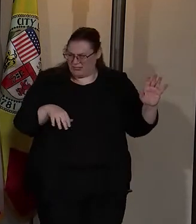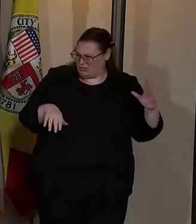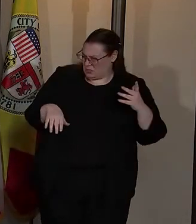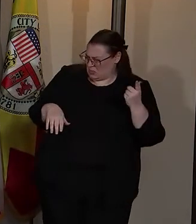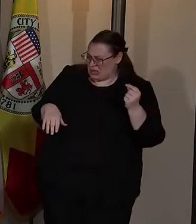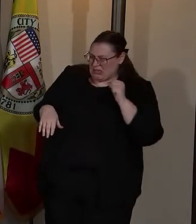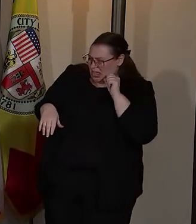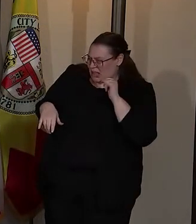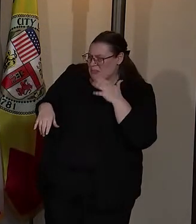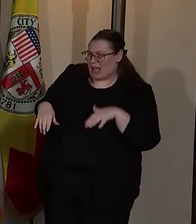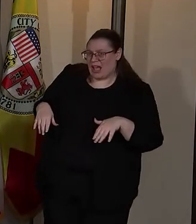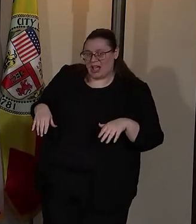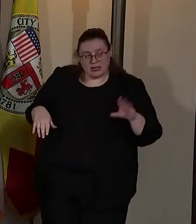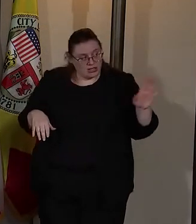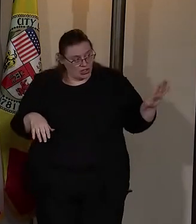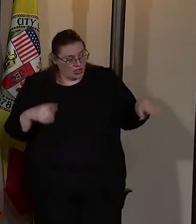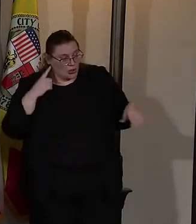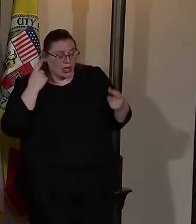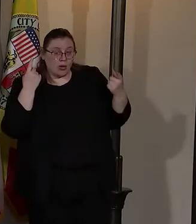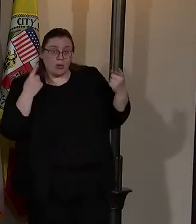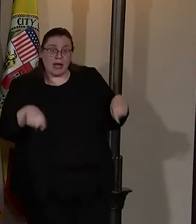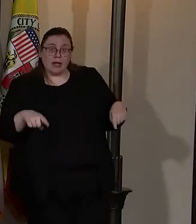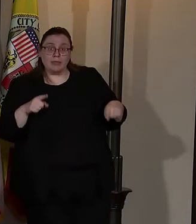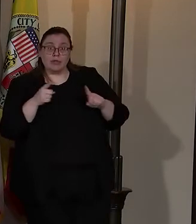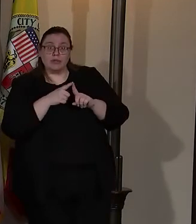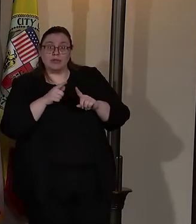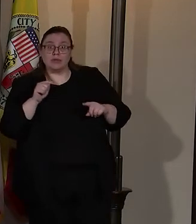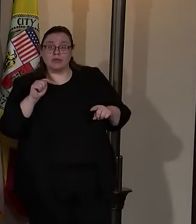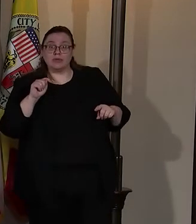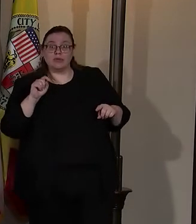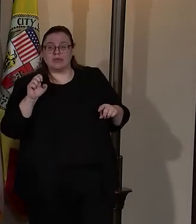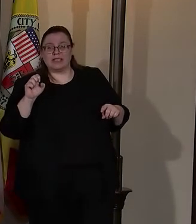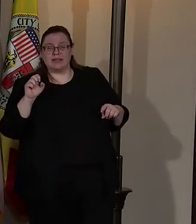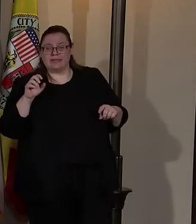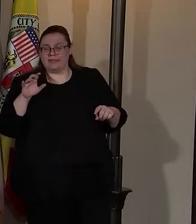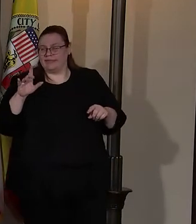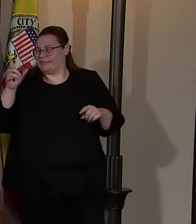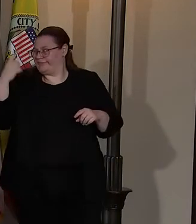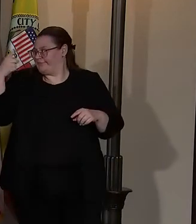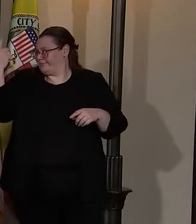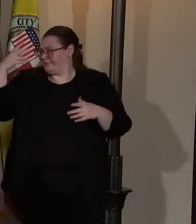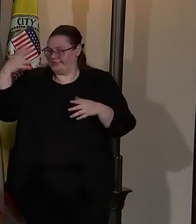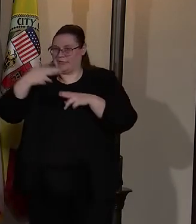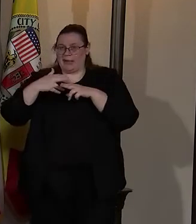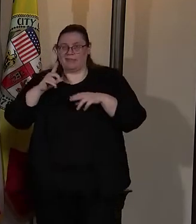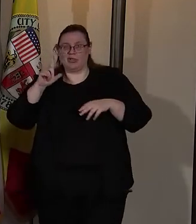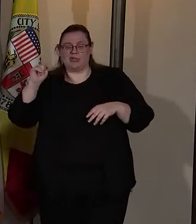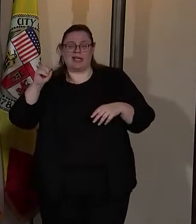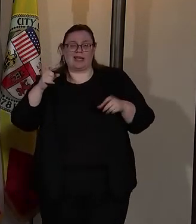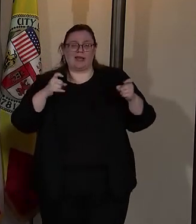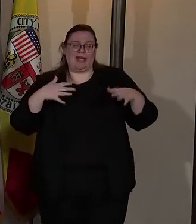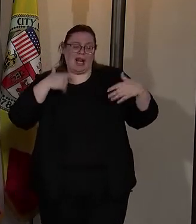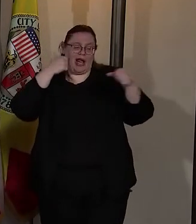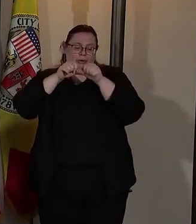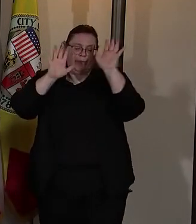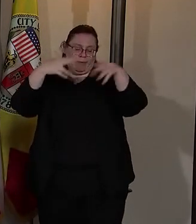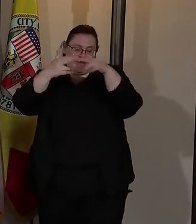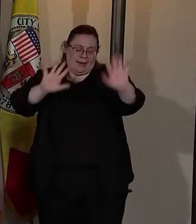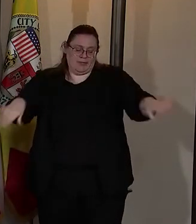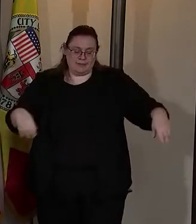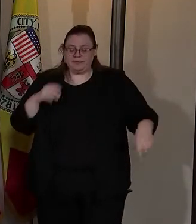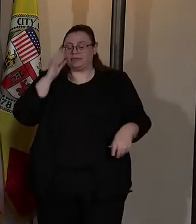about? He said, did you hear what happened to T, meaning filtingerities? Then I said, I don't know what his lieutenant commander, who knows, I can't keep the ring straight.